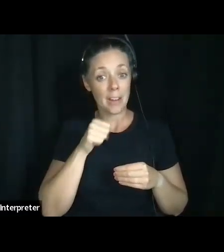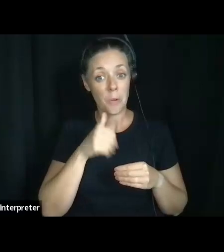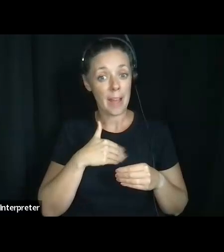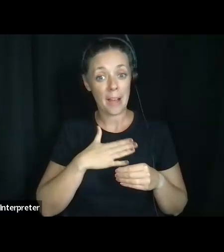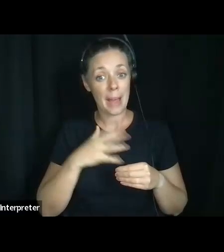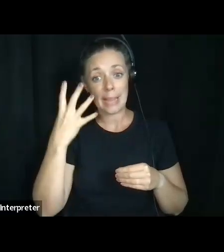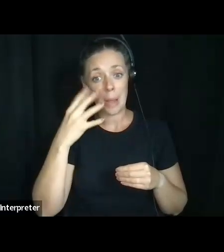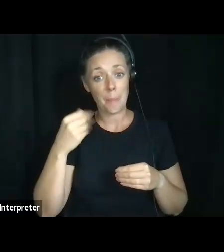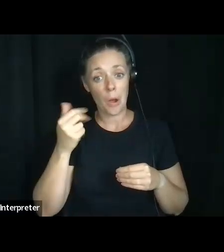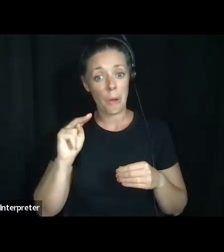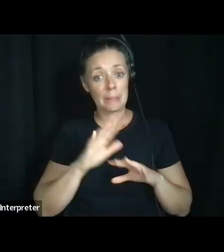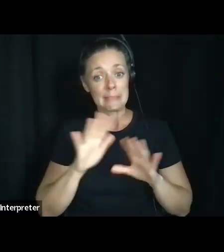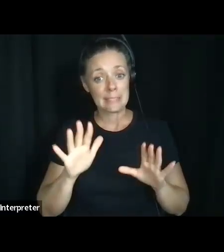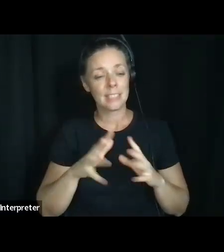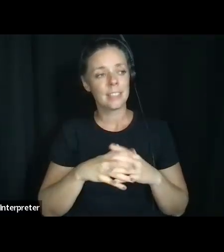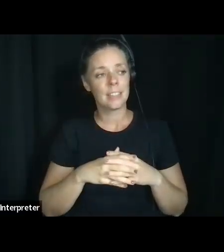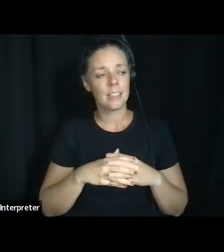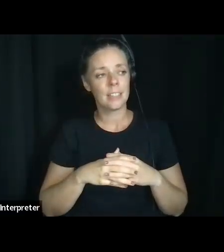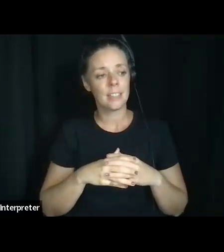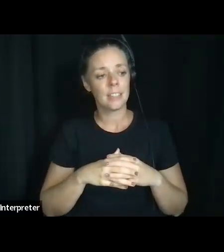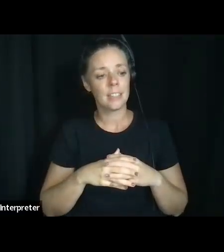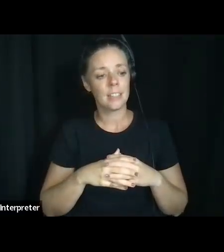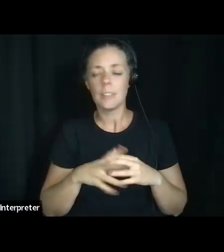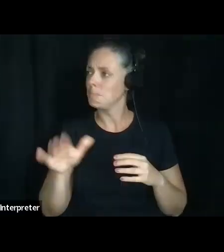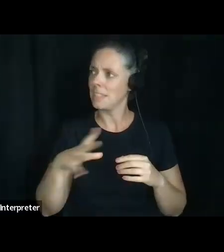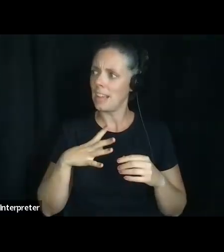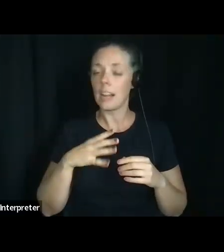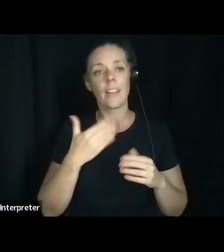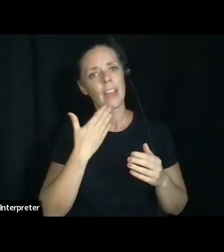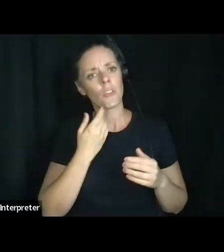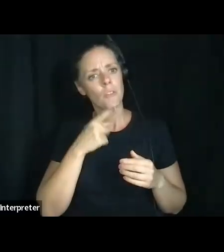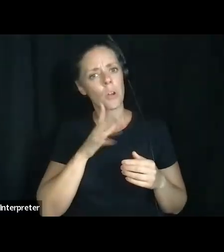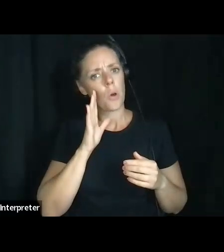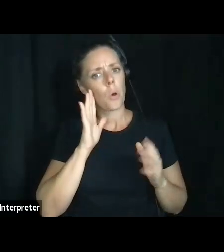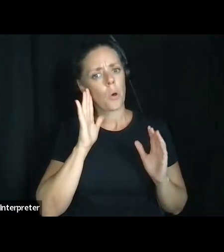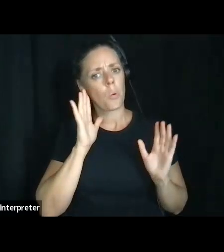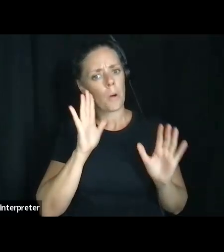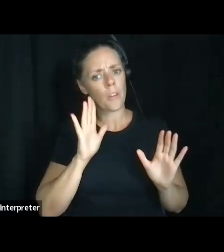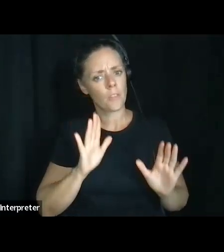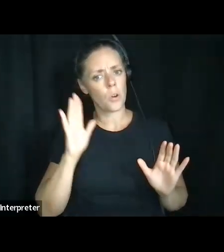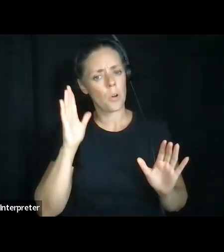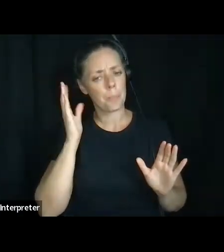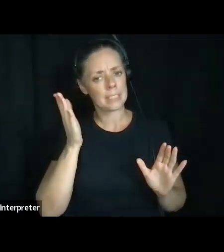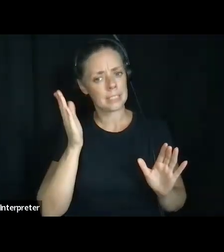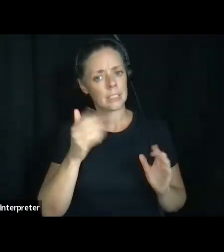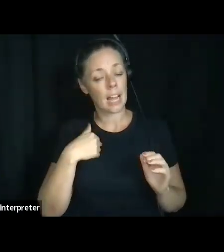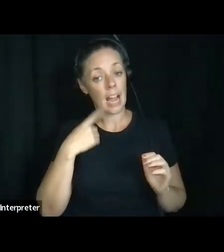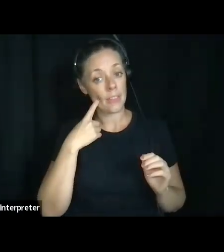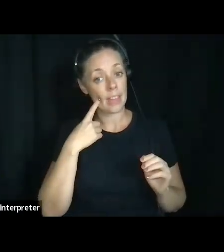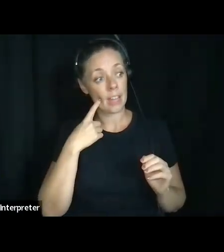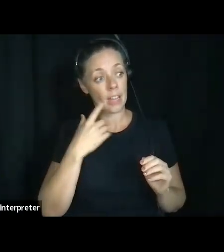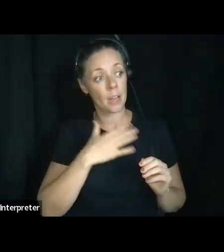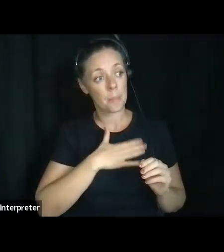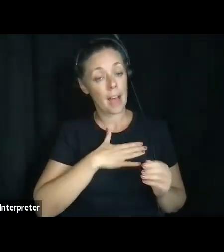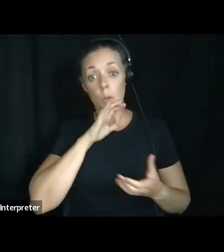That's okay. you know, I, you know, thank you for the wonderful presentation. You know, I think that with my wife, we